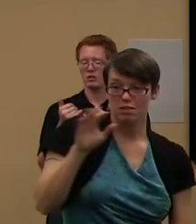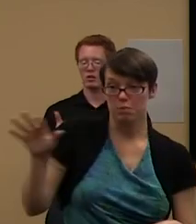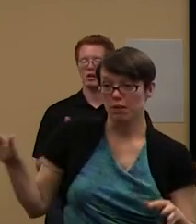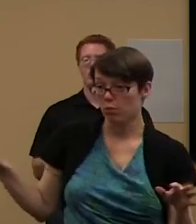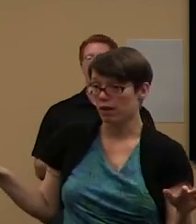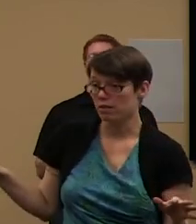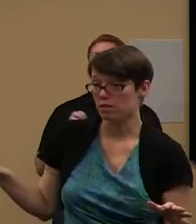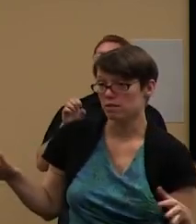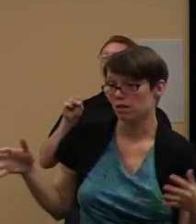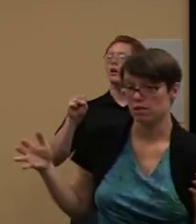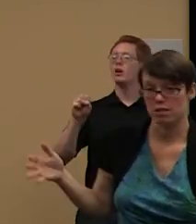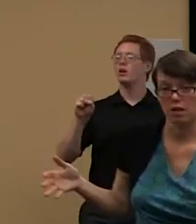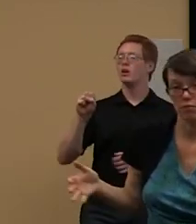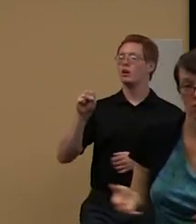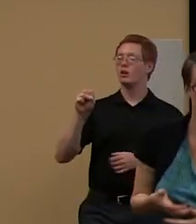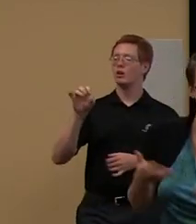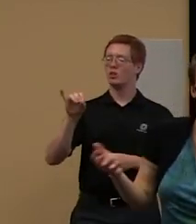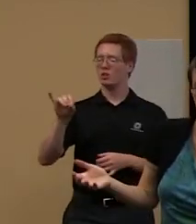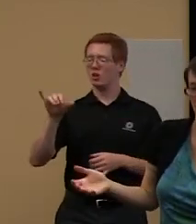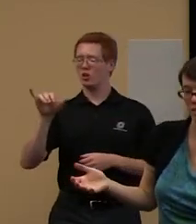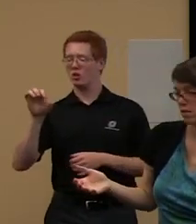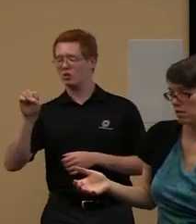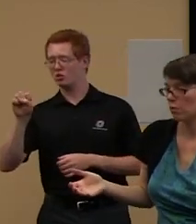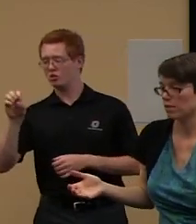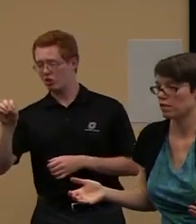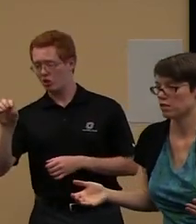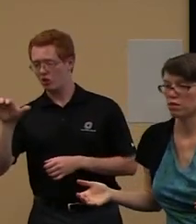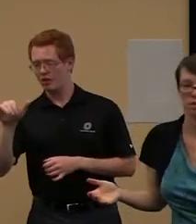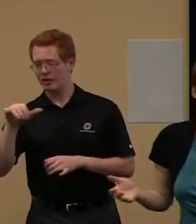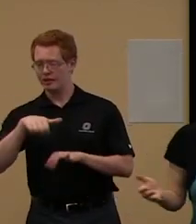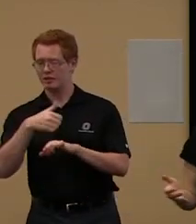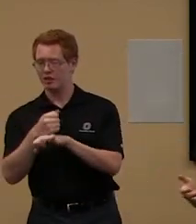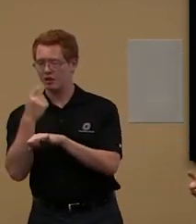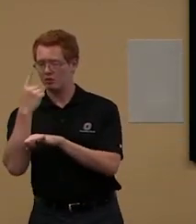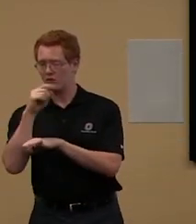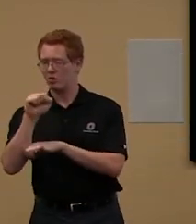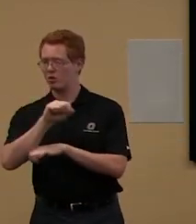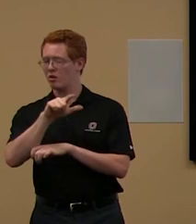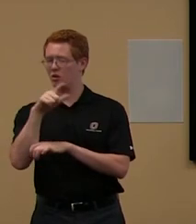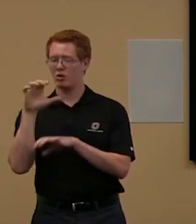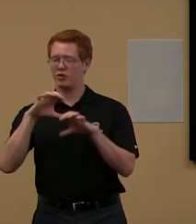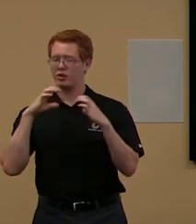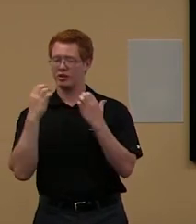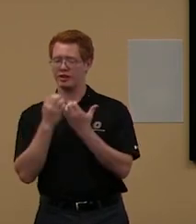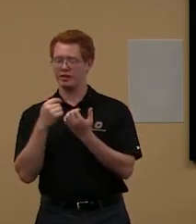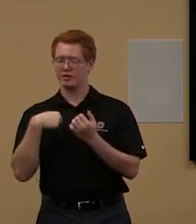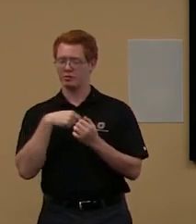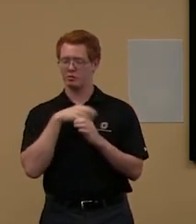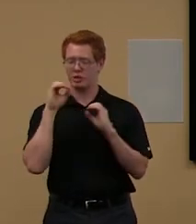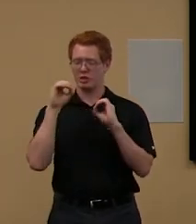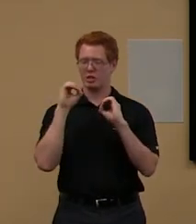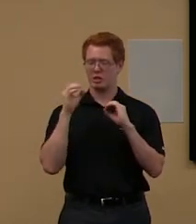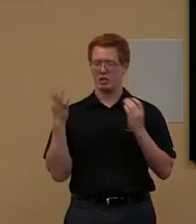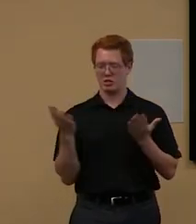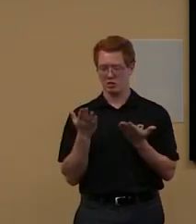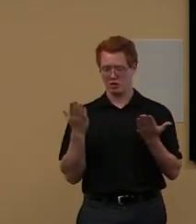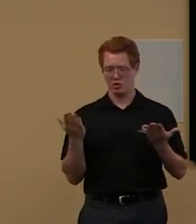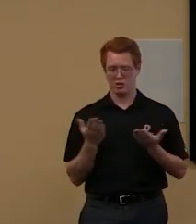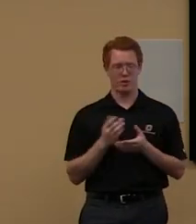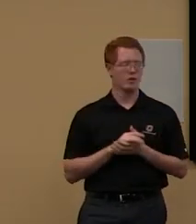Here we go. um, in the library as well. So, um,